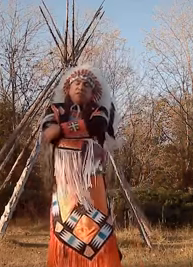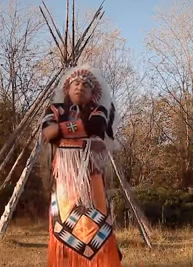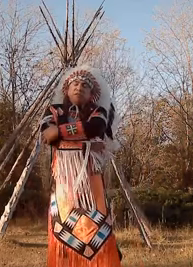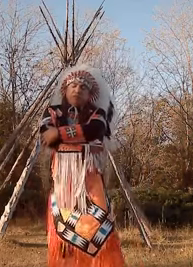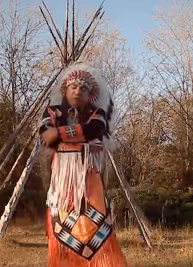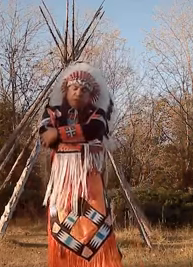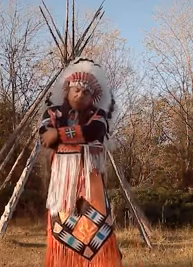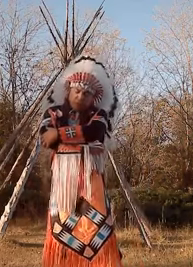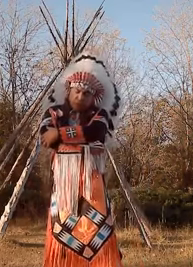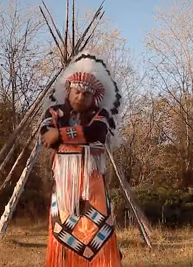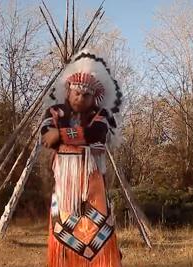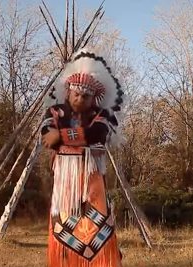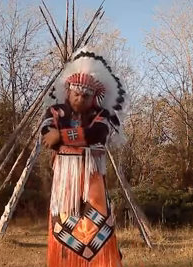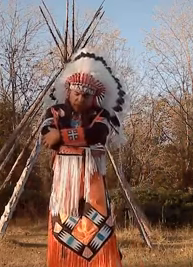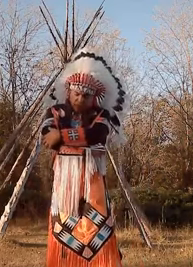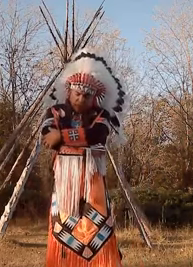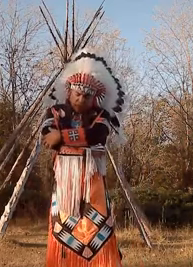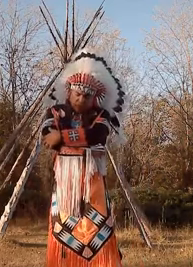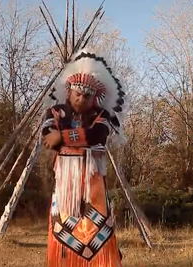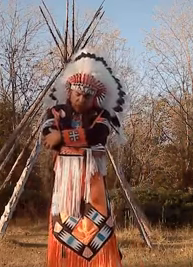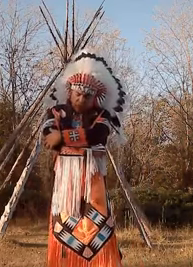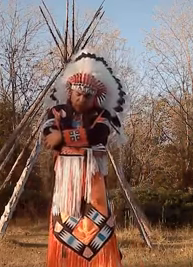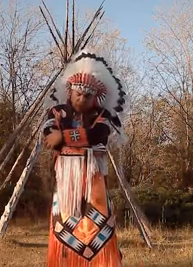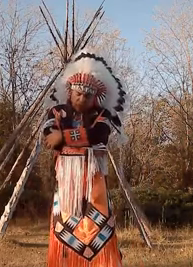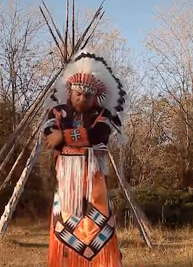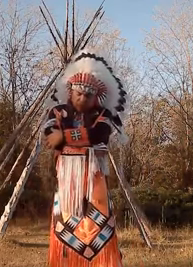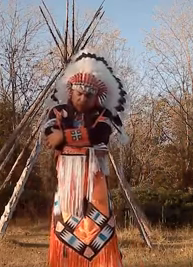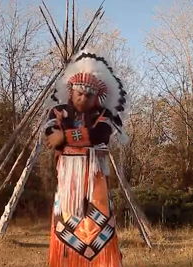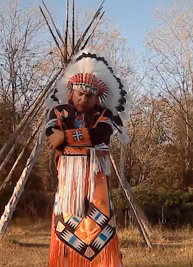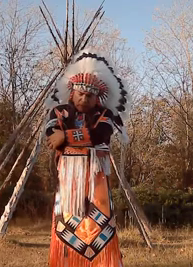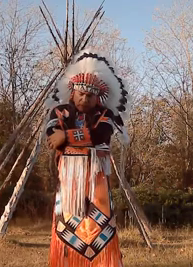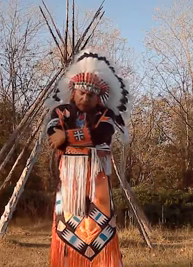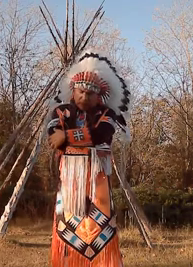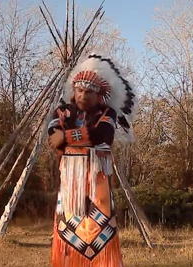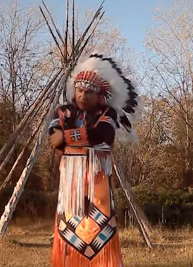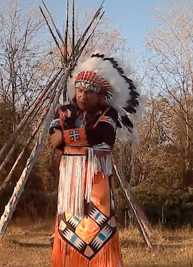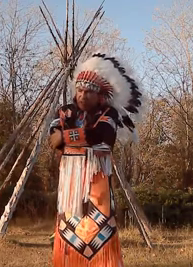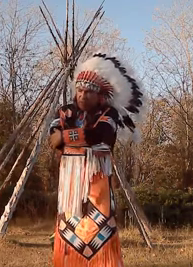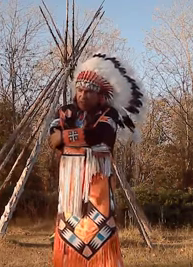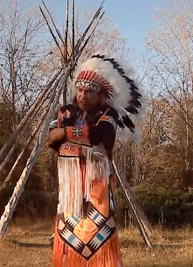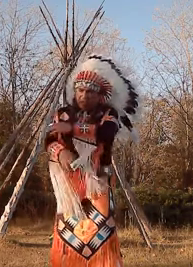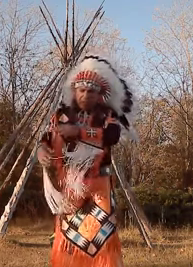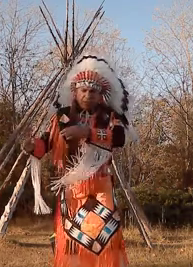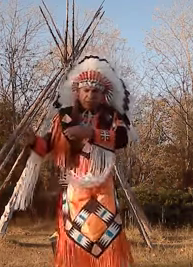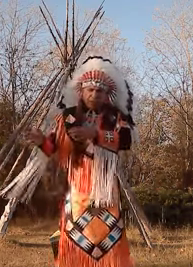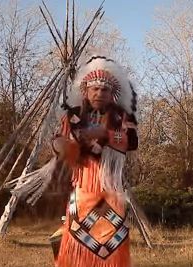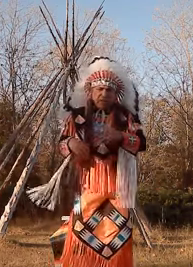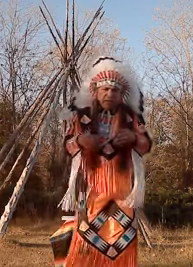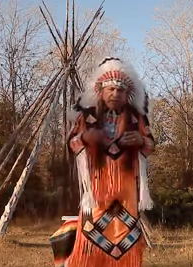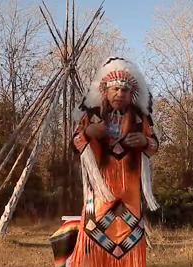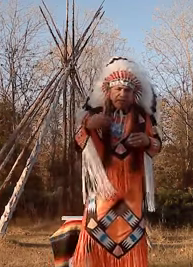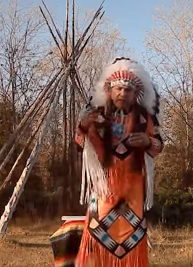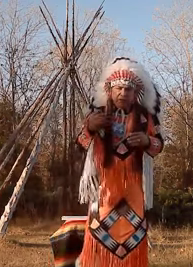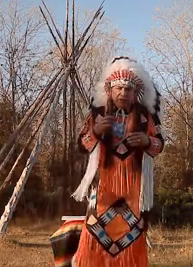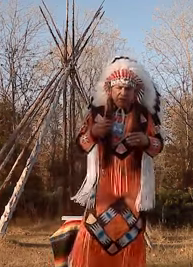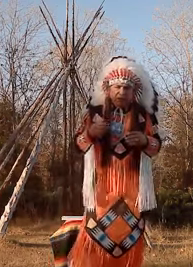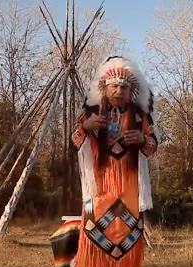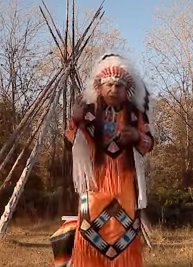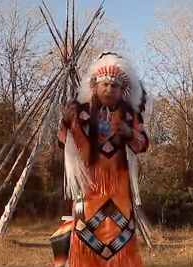someone's telling stories you might have your eyes closed but suddenly when you hear something a sound that catches your attention it